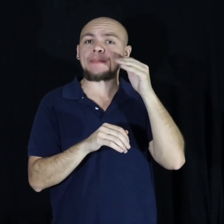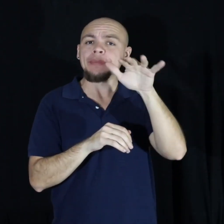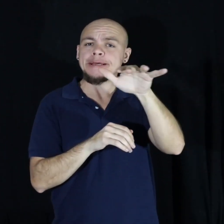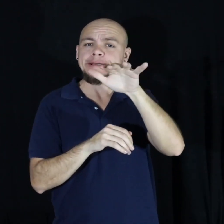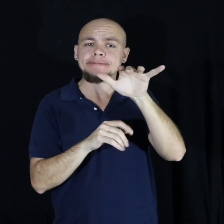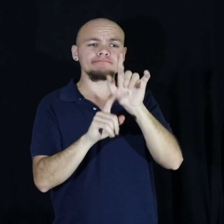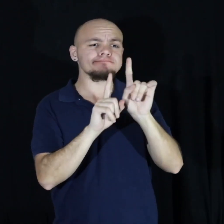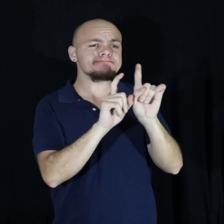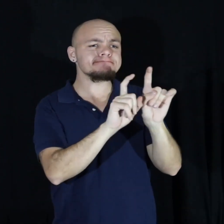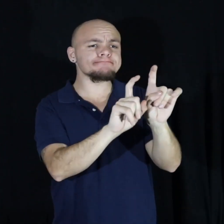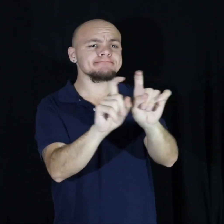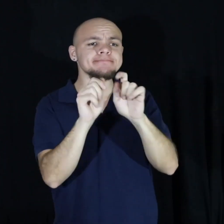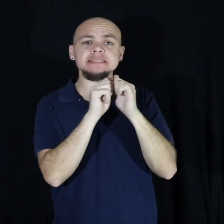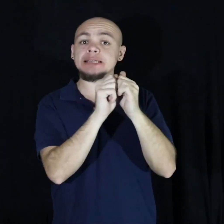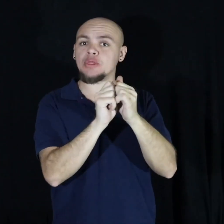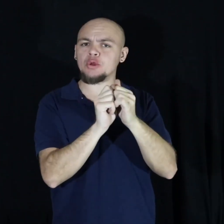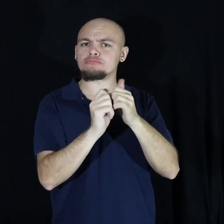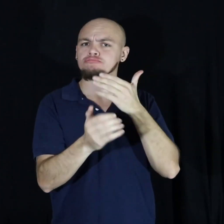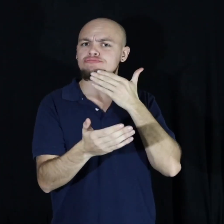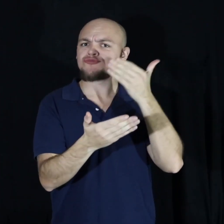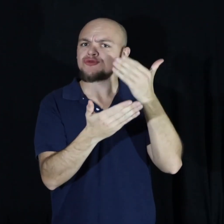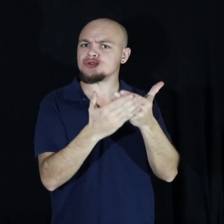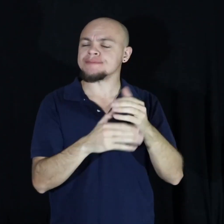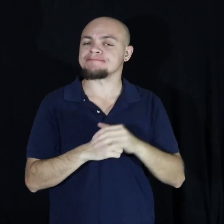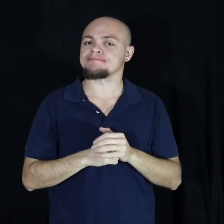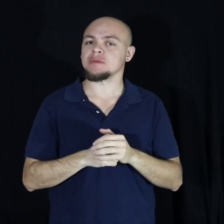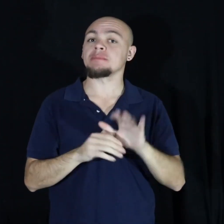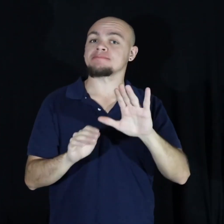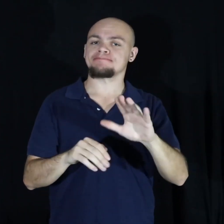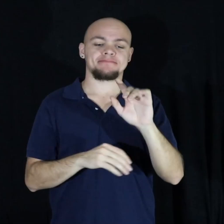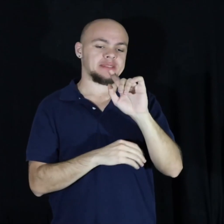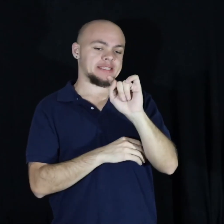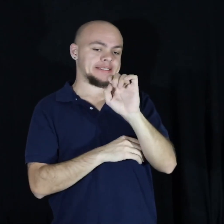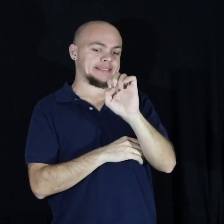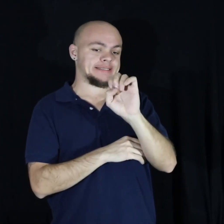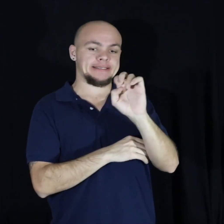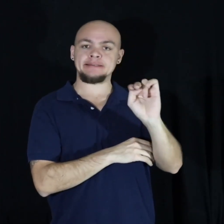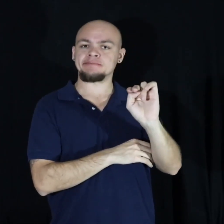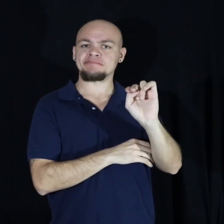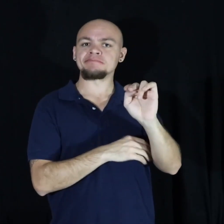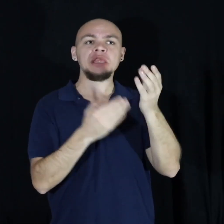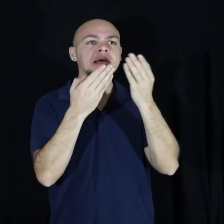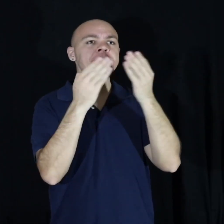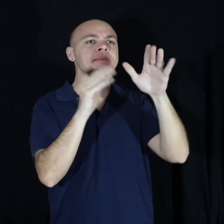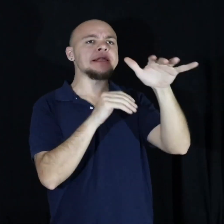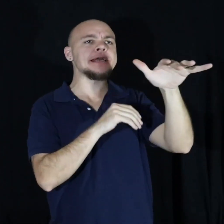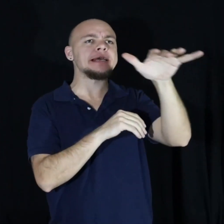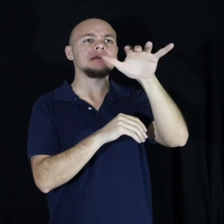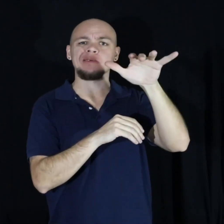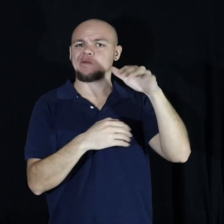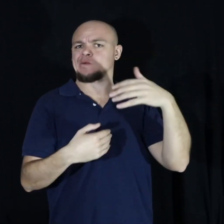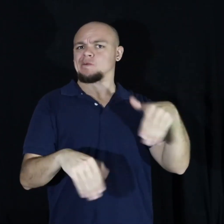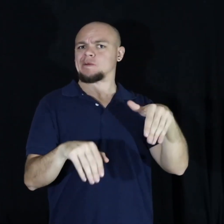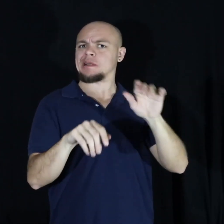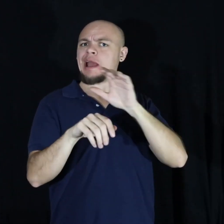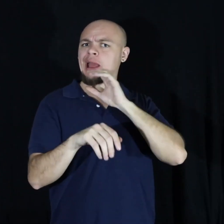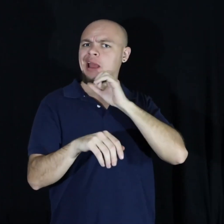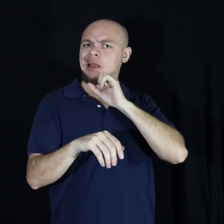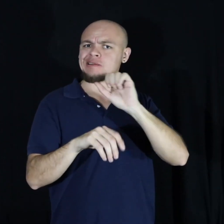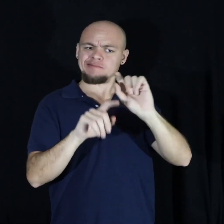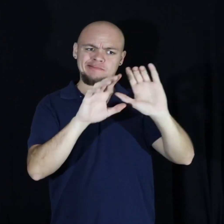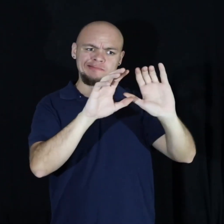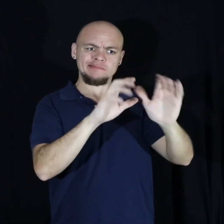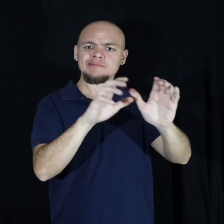let's talk about how when a teen goes out to a public area they are being surrounded by different categories of ages and